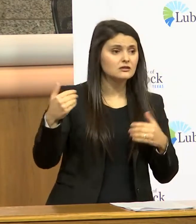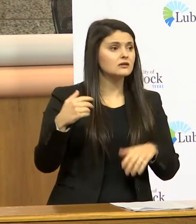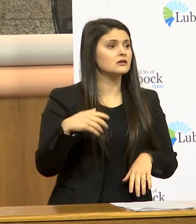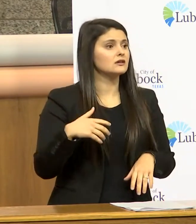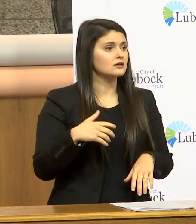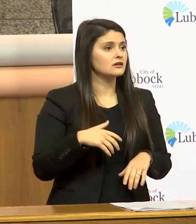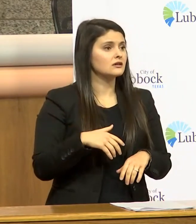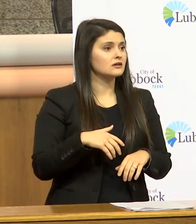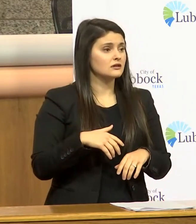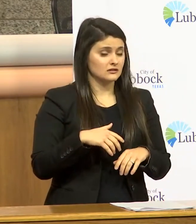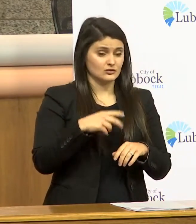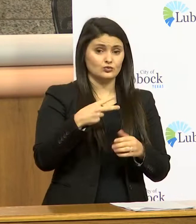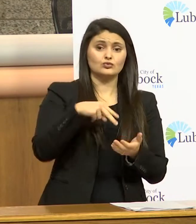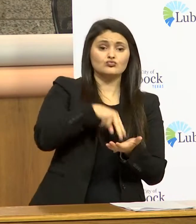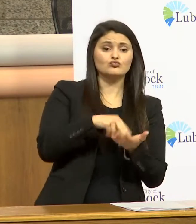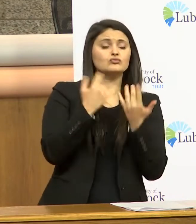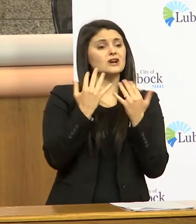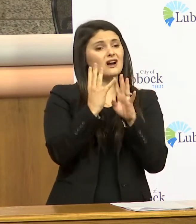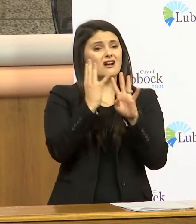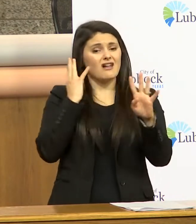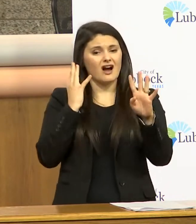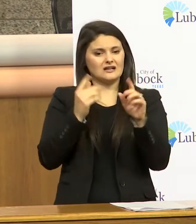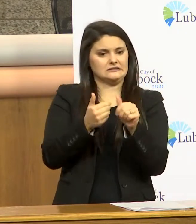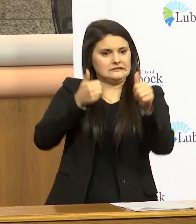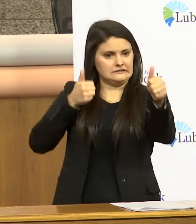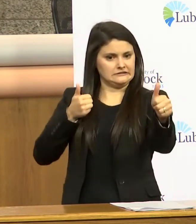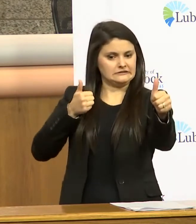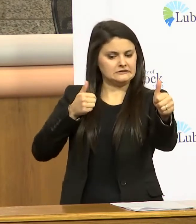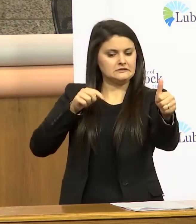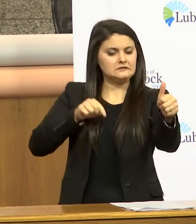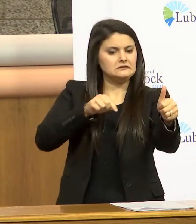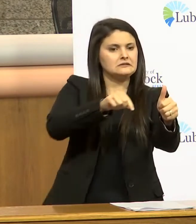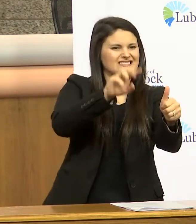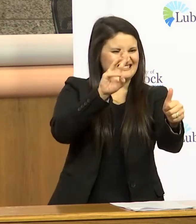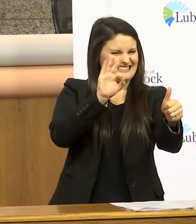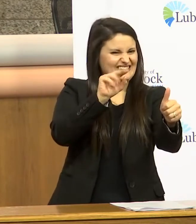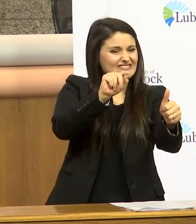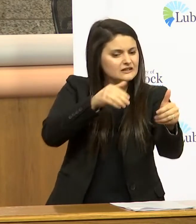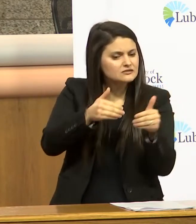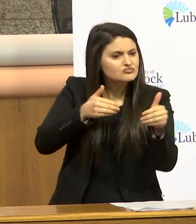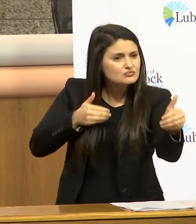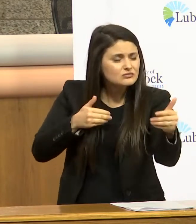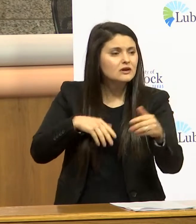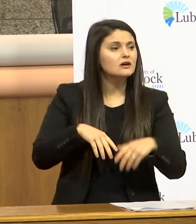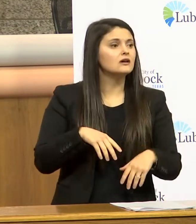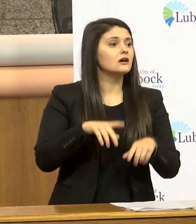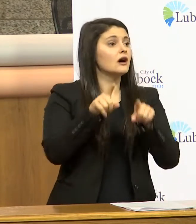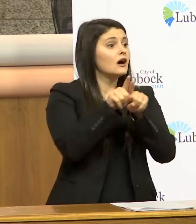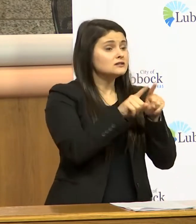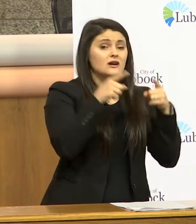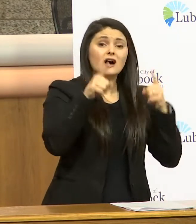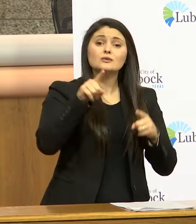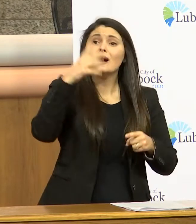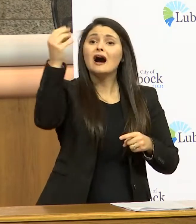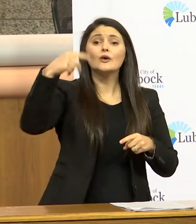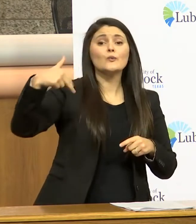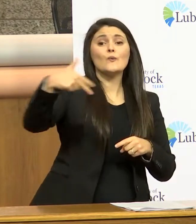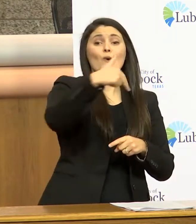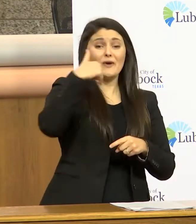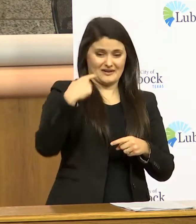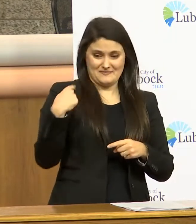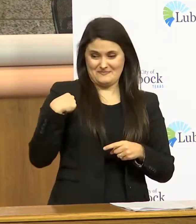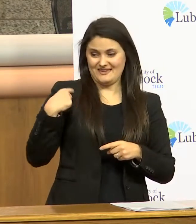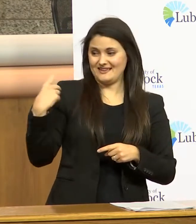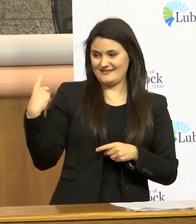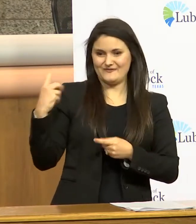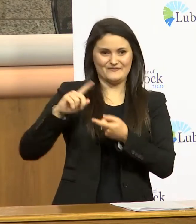when you're standing in line definitely keep that distance also keep that distance out when you're out walking my friend and I did